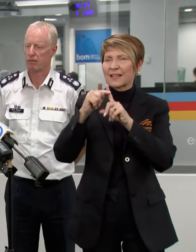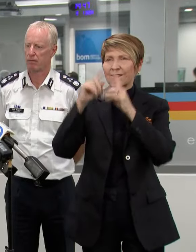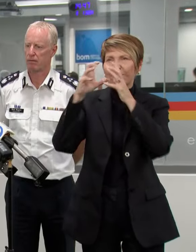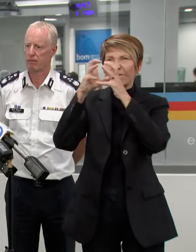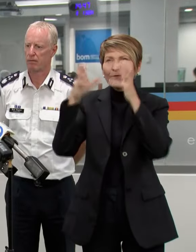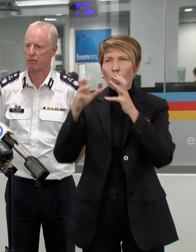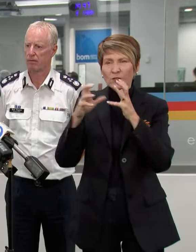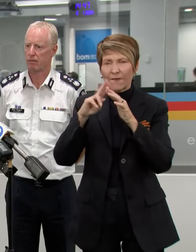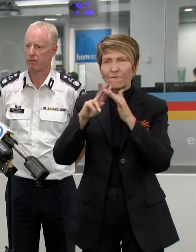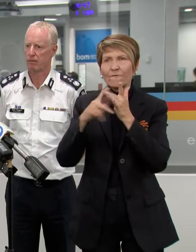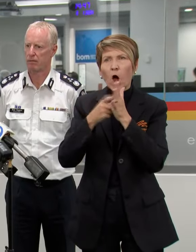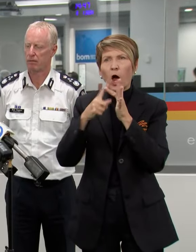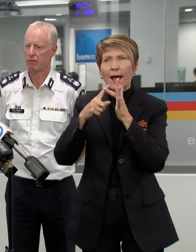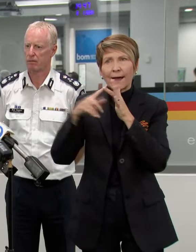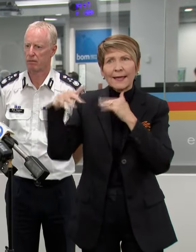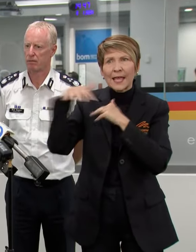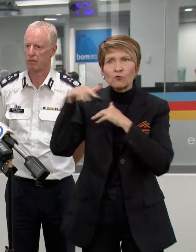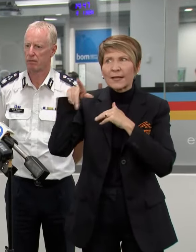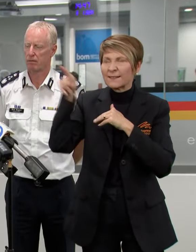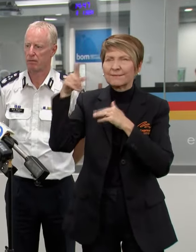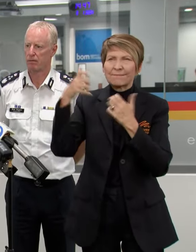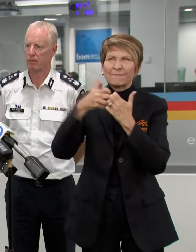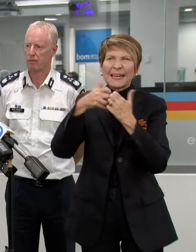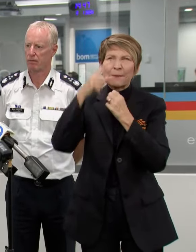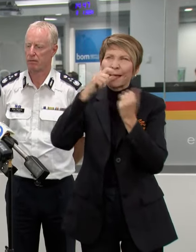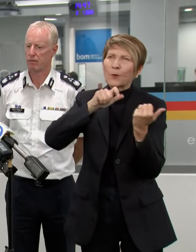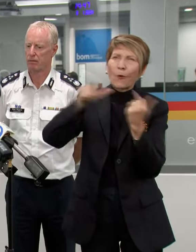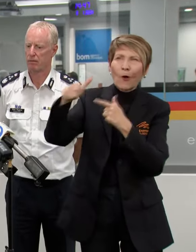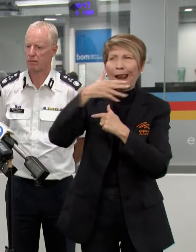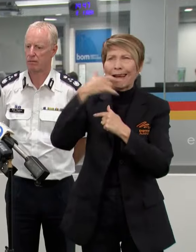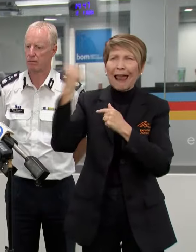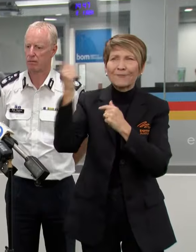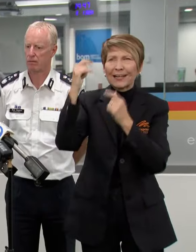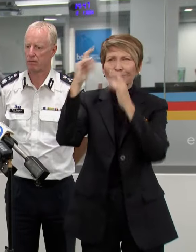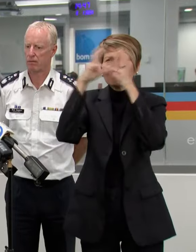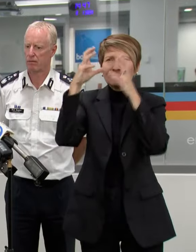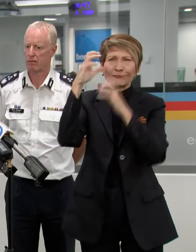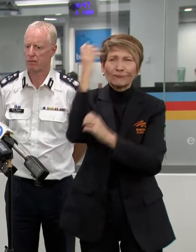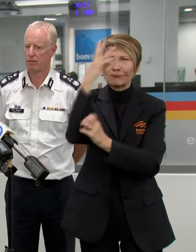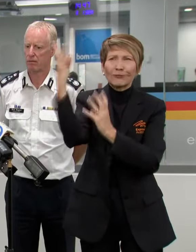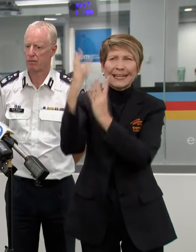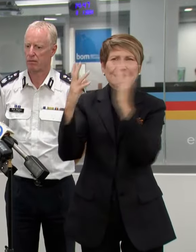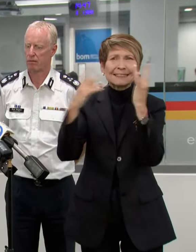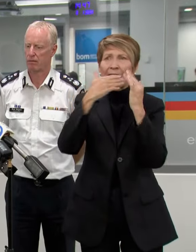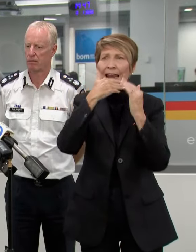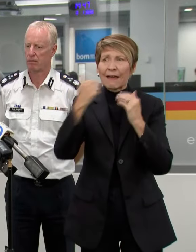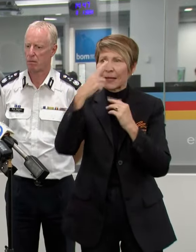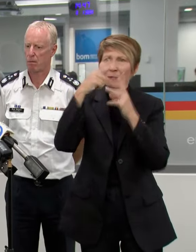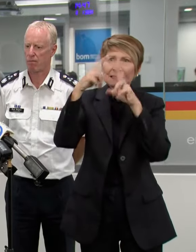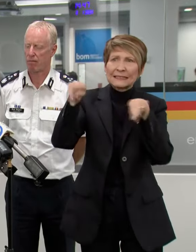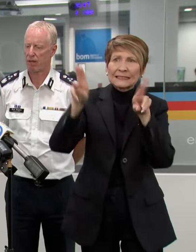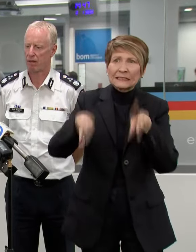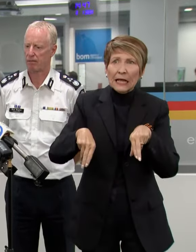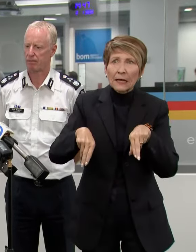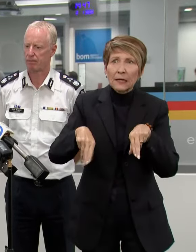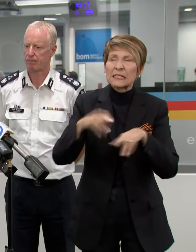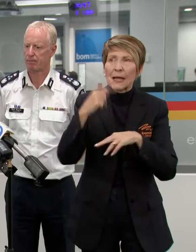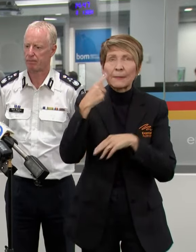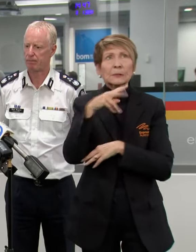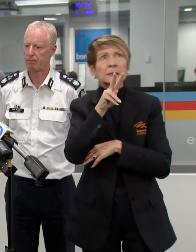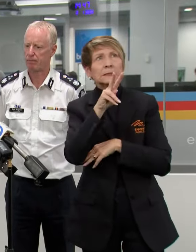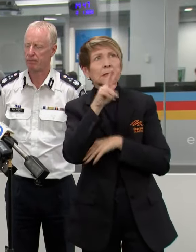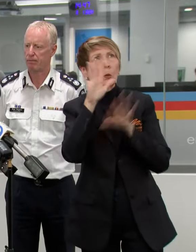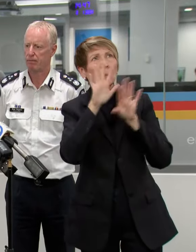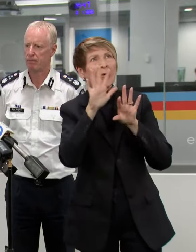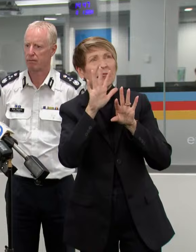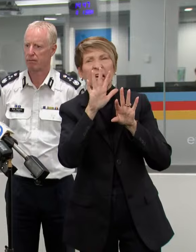been doing a lot of patrols in the camping areas, and the good news is a lot of campers have been packing up and relocating, if not returning back